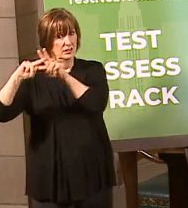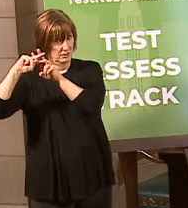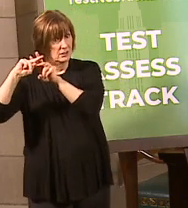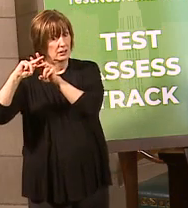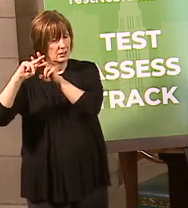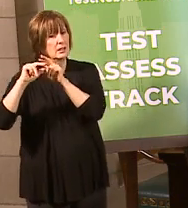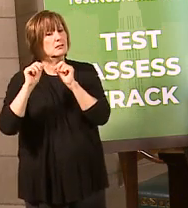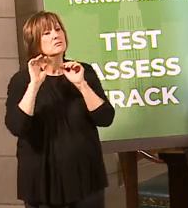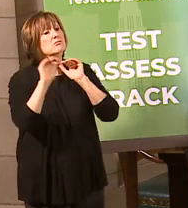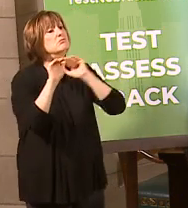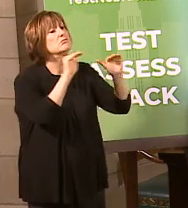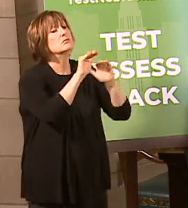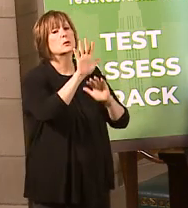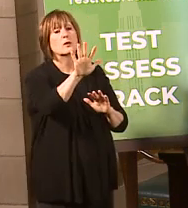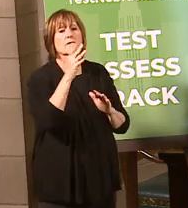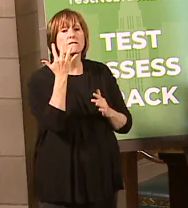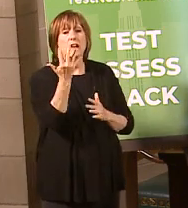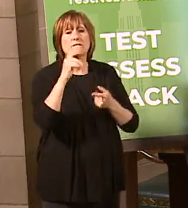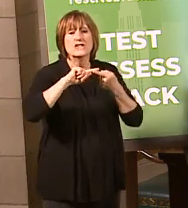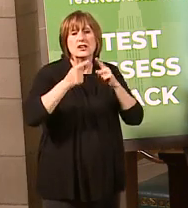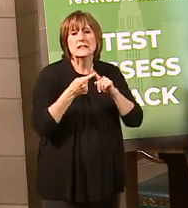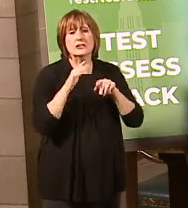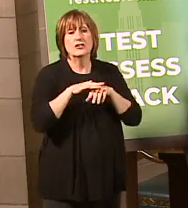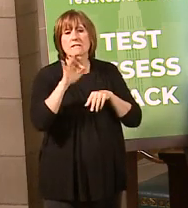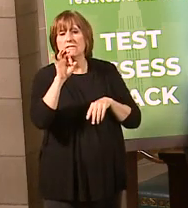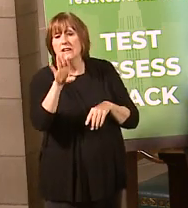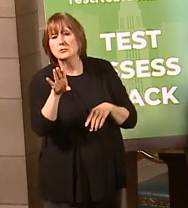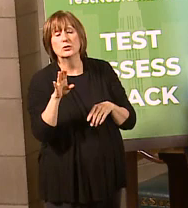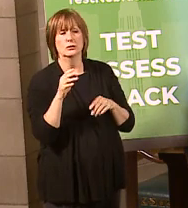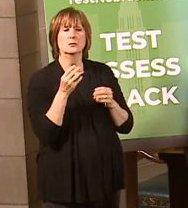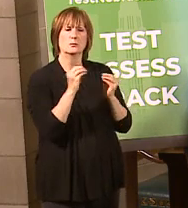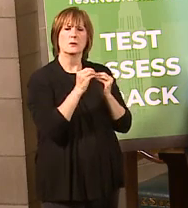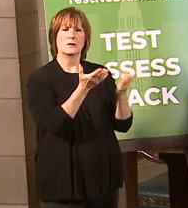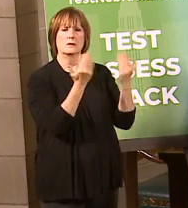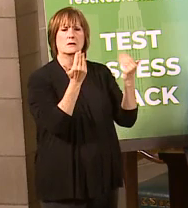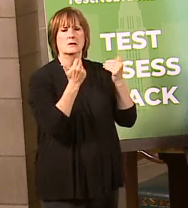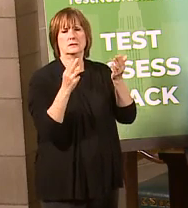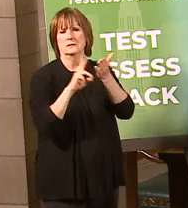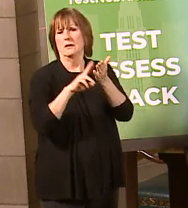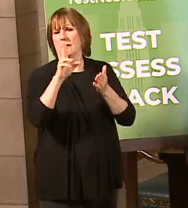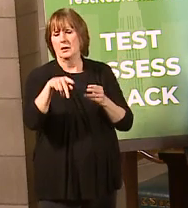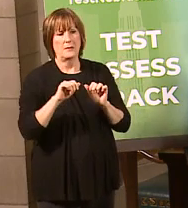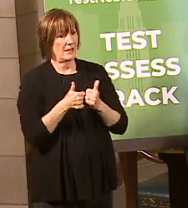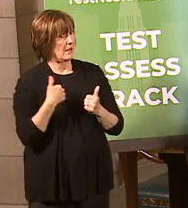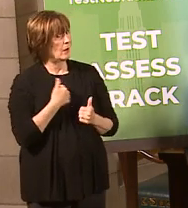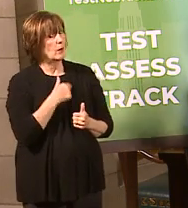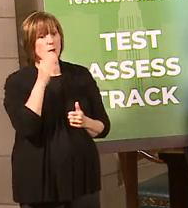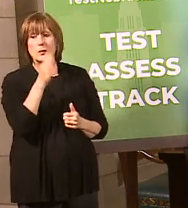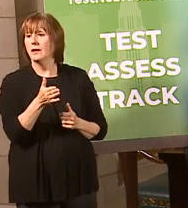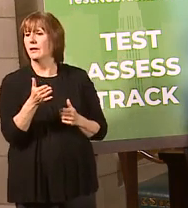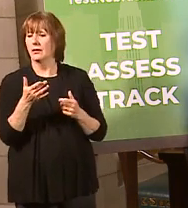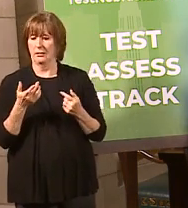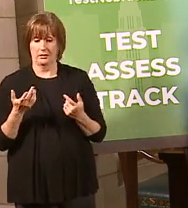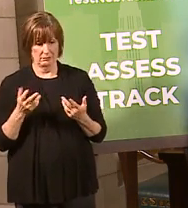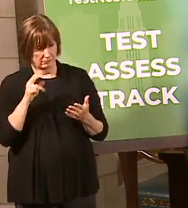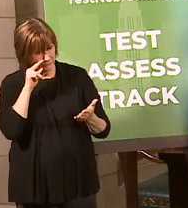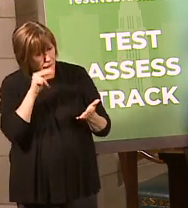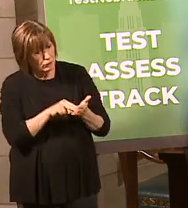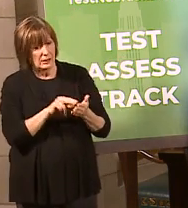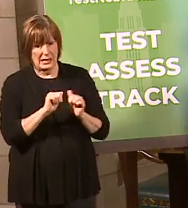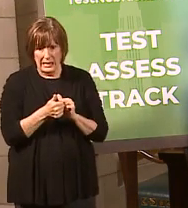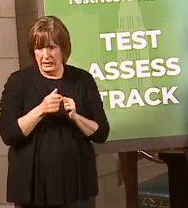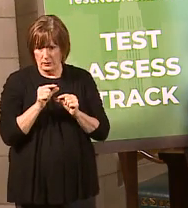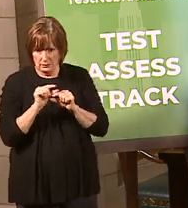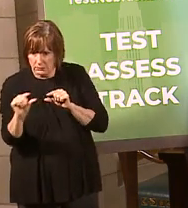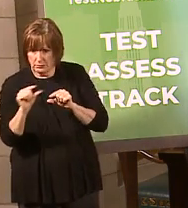power of social media to be able to fight this virus so that we can get more people signed up. This is, again, how we are going to look at allocating our